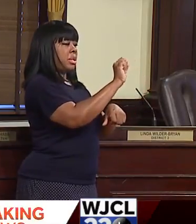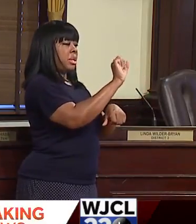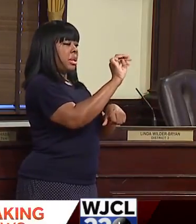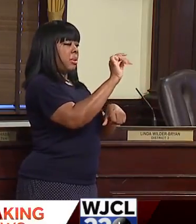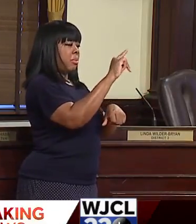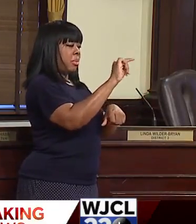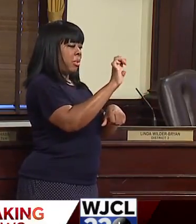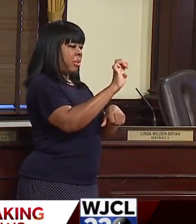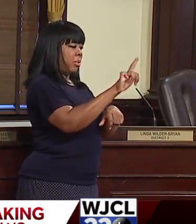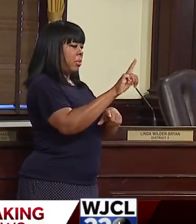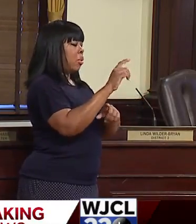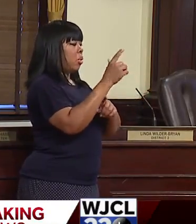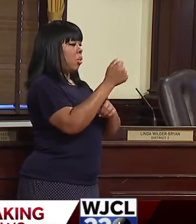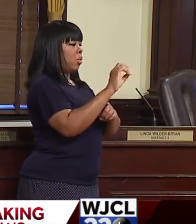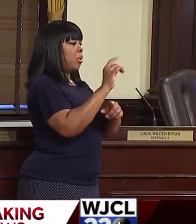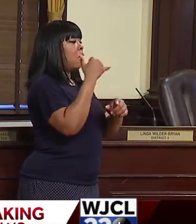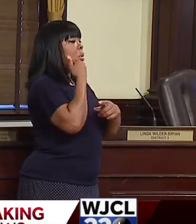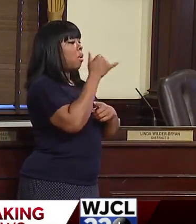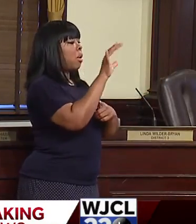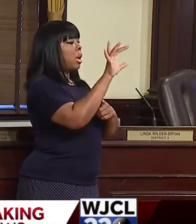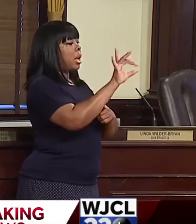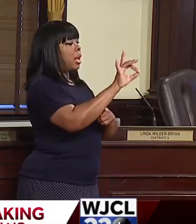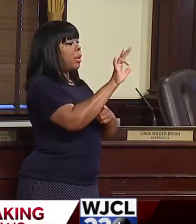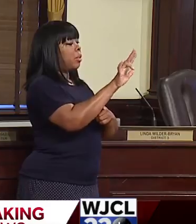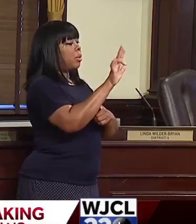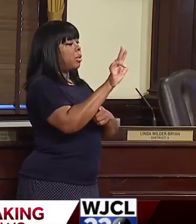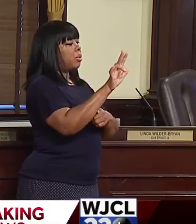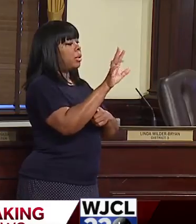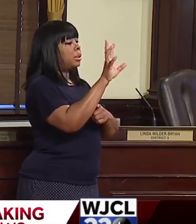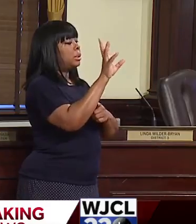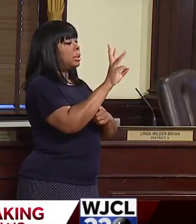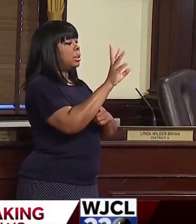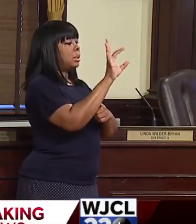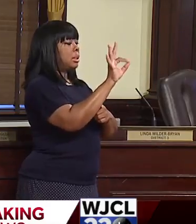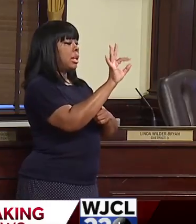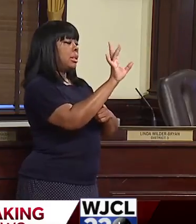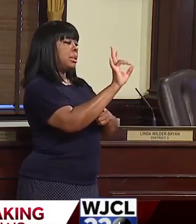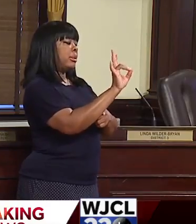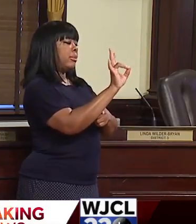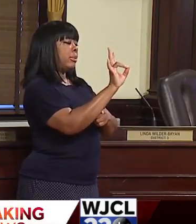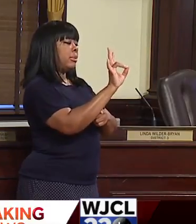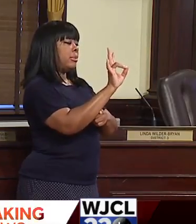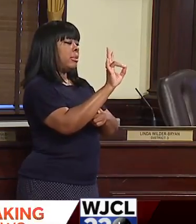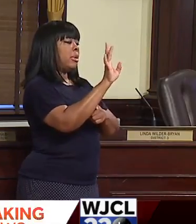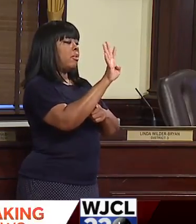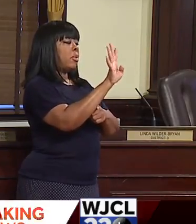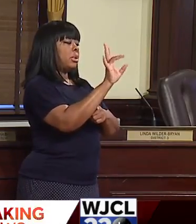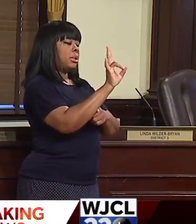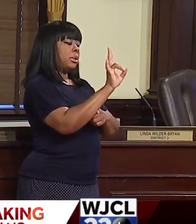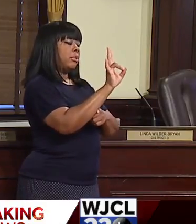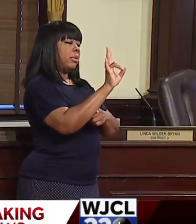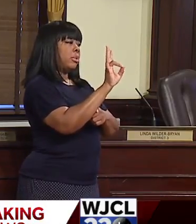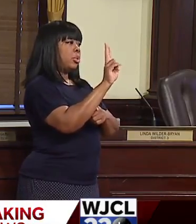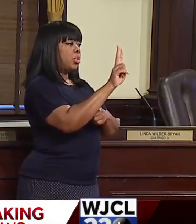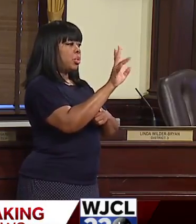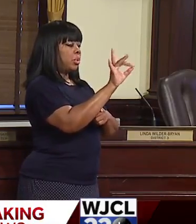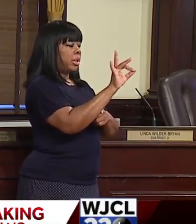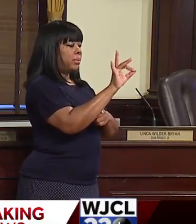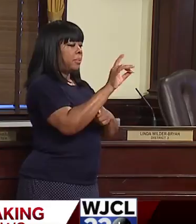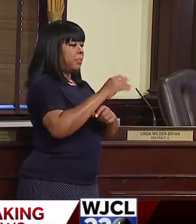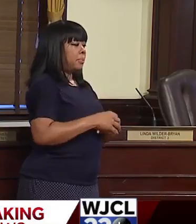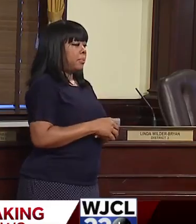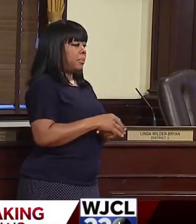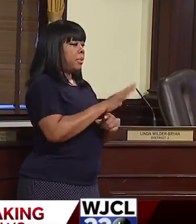by calling 8 3 3 6 9 7 4 7 2 8